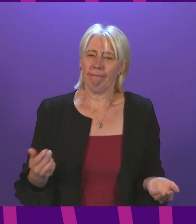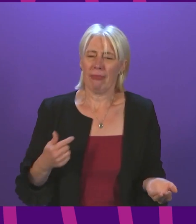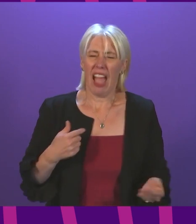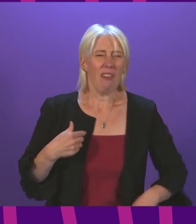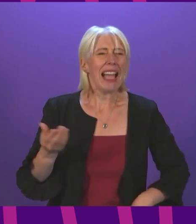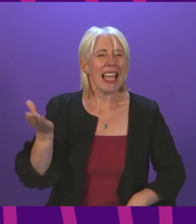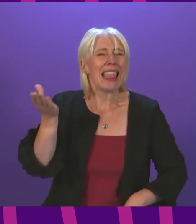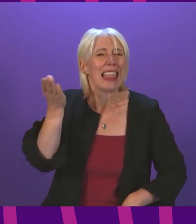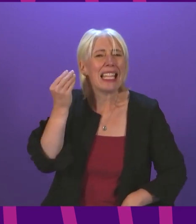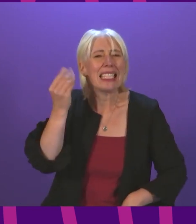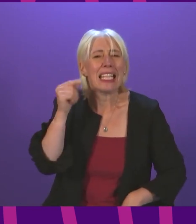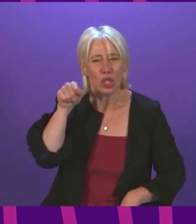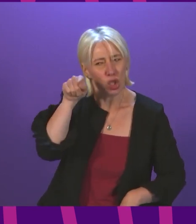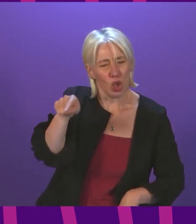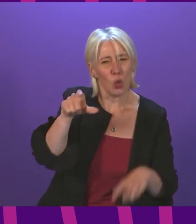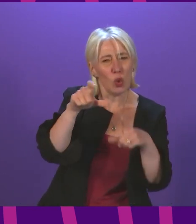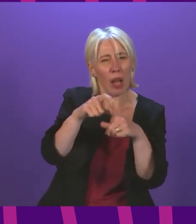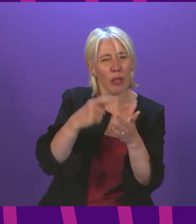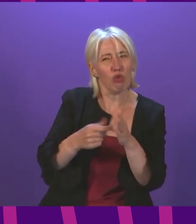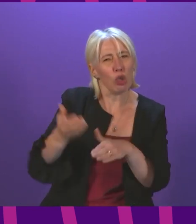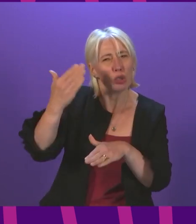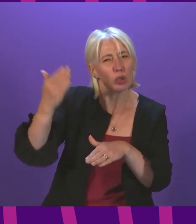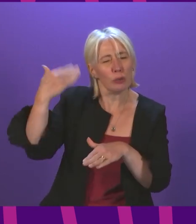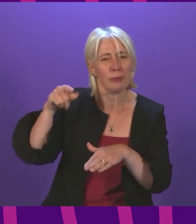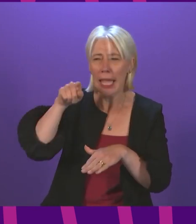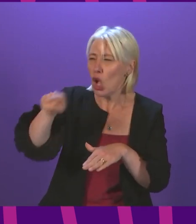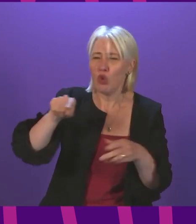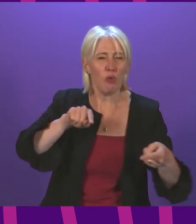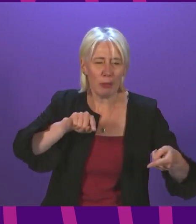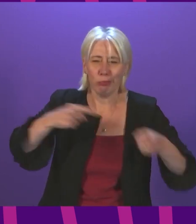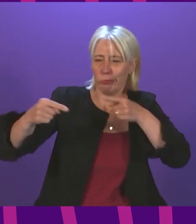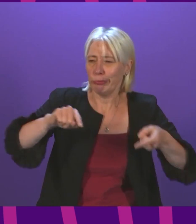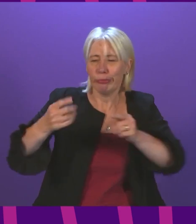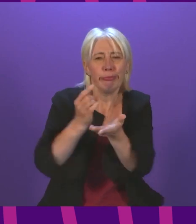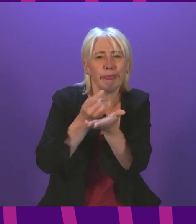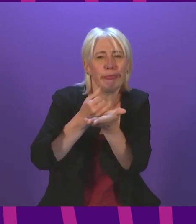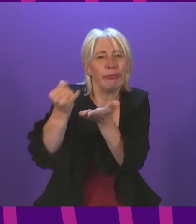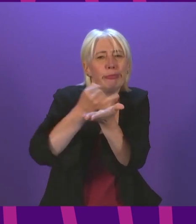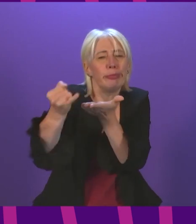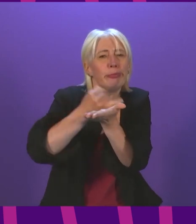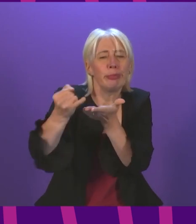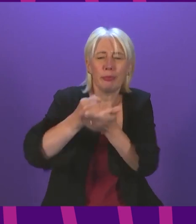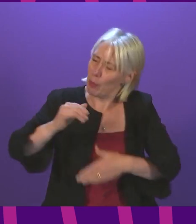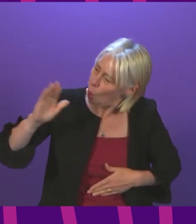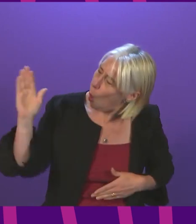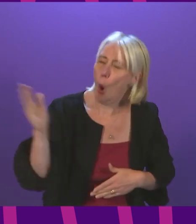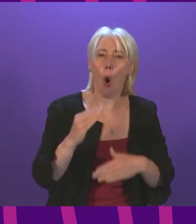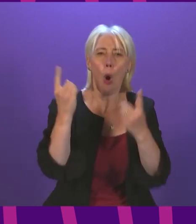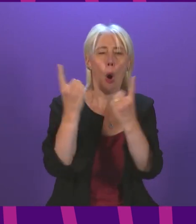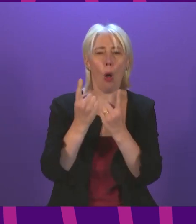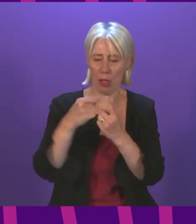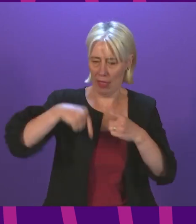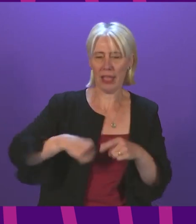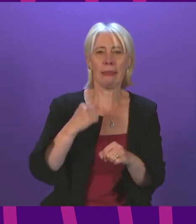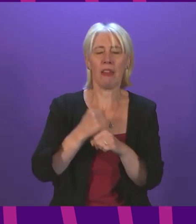past weeks to Douglas Ross who has opposed every measure this Government has introduced to try to